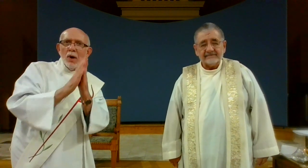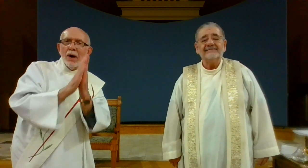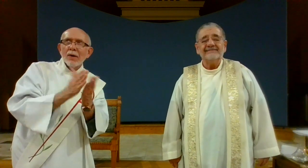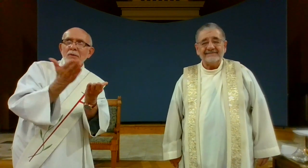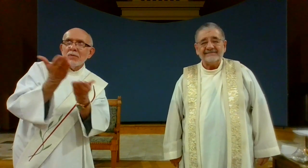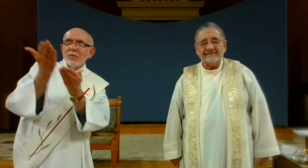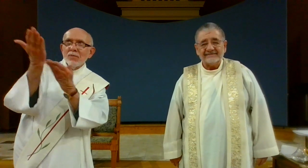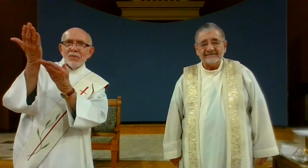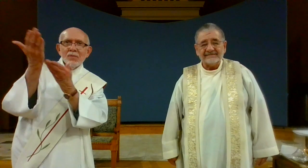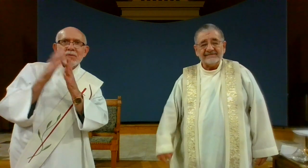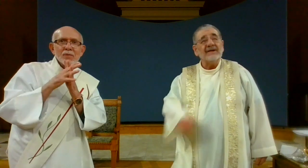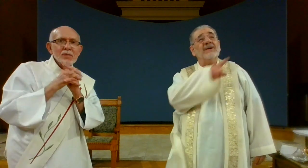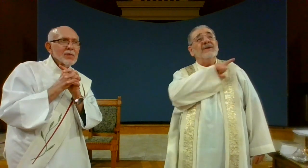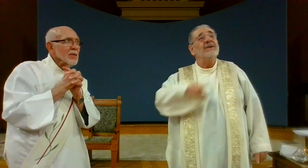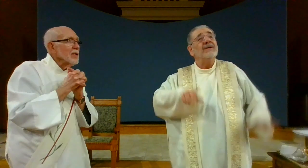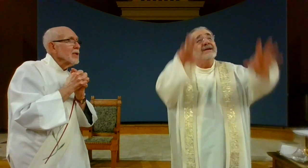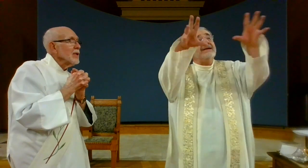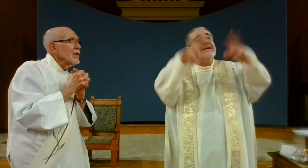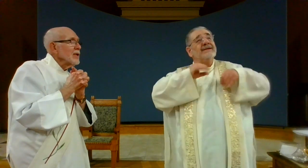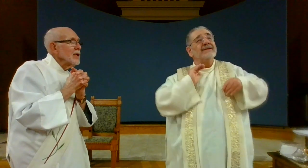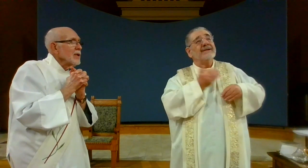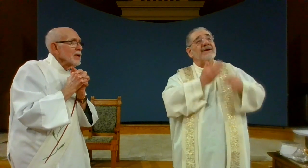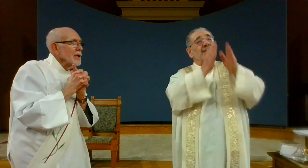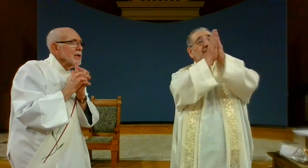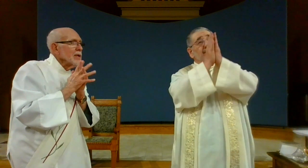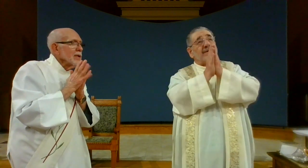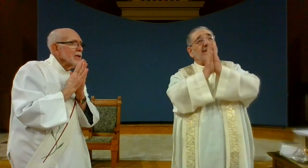we offer this prayer to the Lord Lord receive our prayer prayer